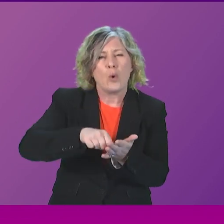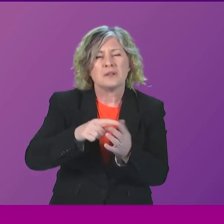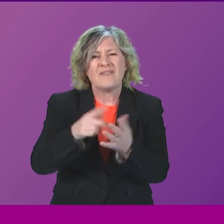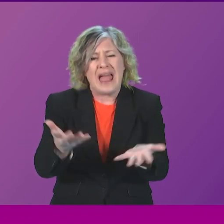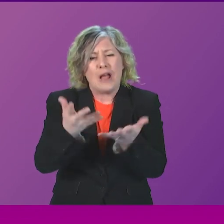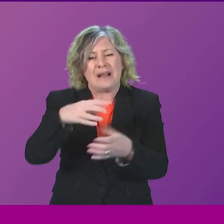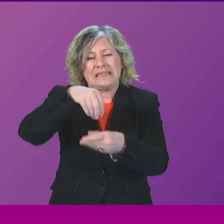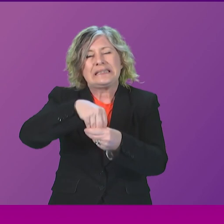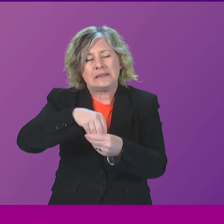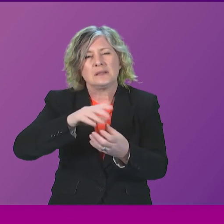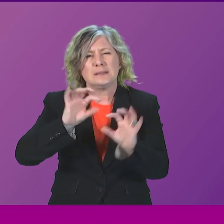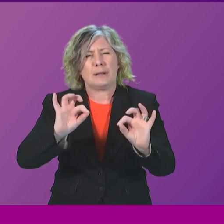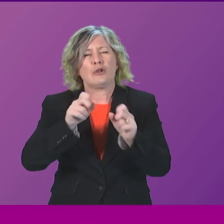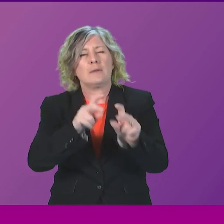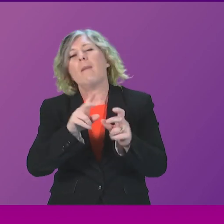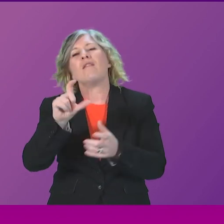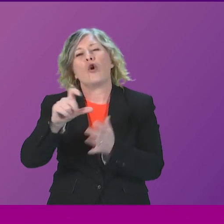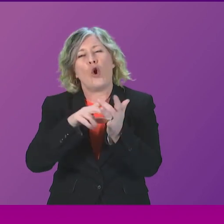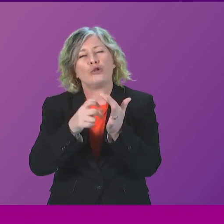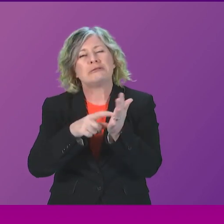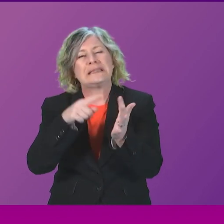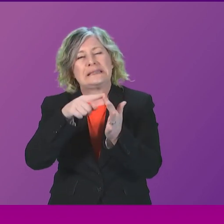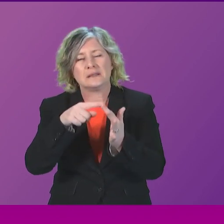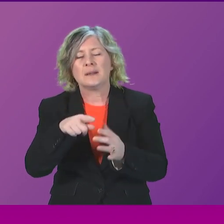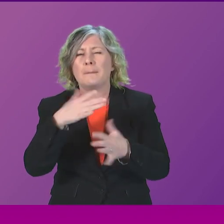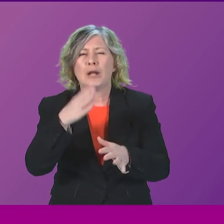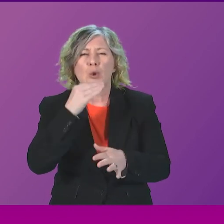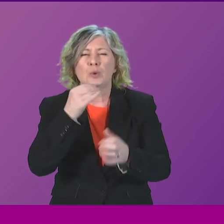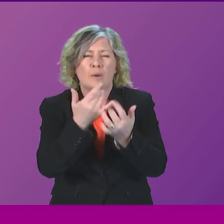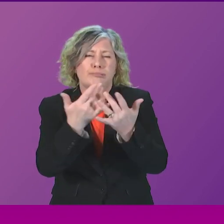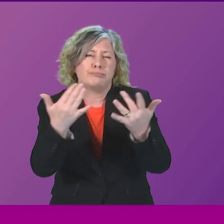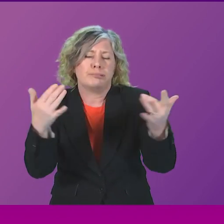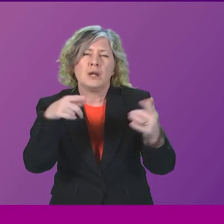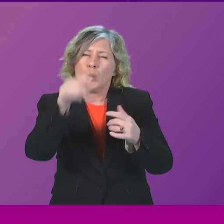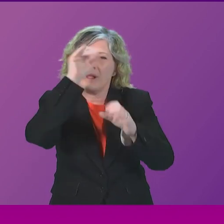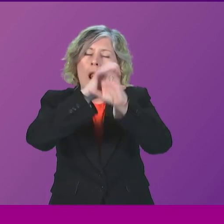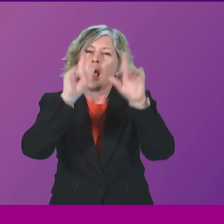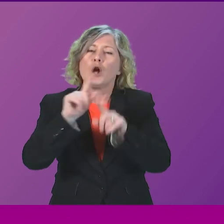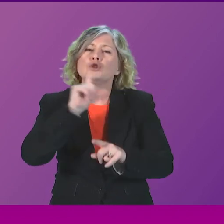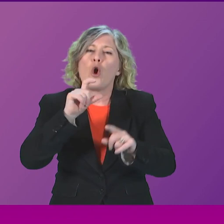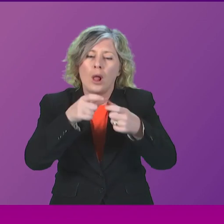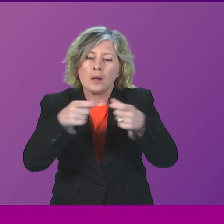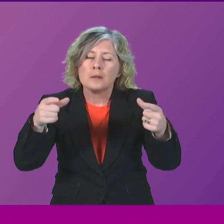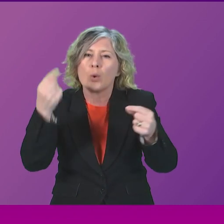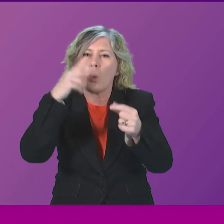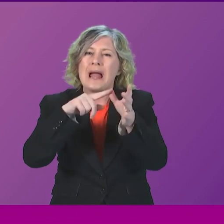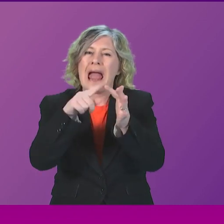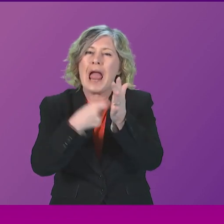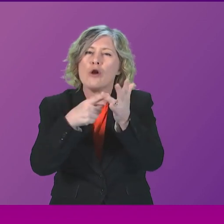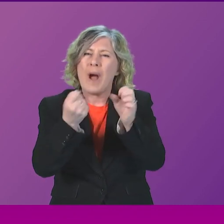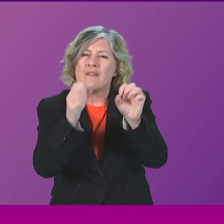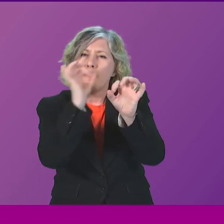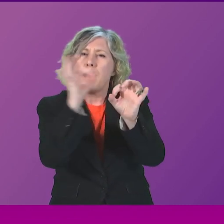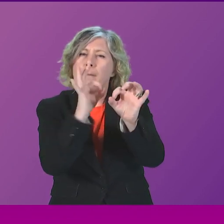public sector construction for decades. Think of the inside of an aero bar and you get the idea. But in February, NHS